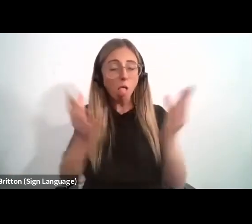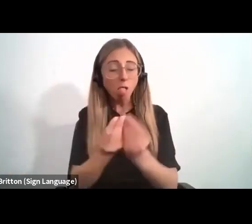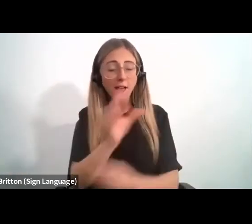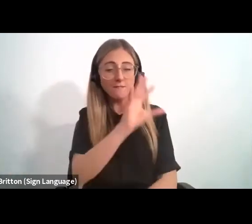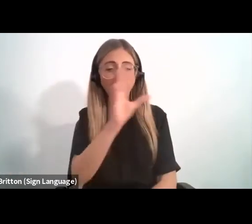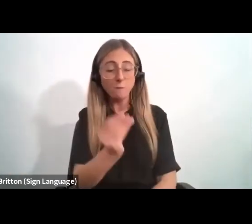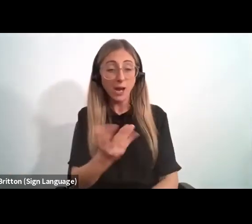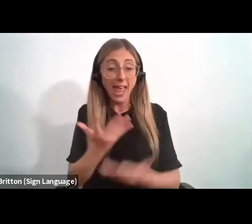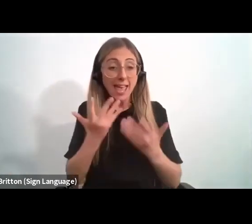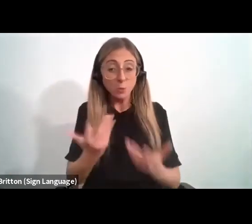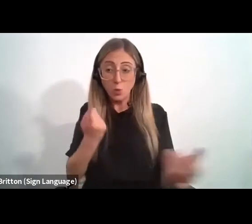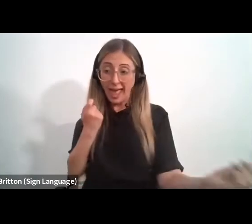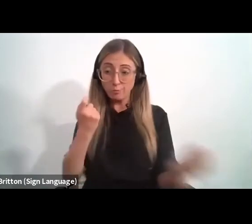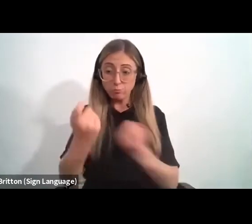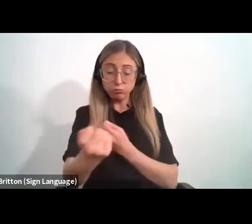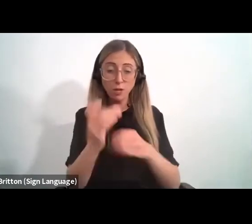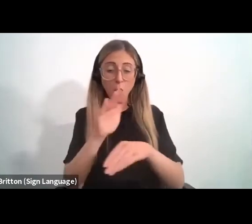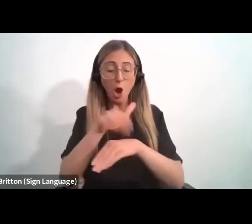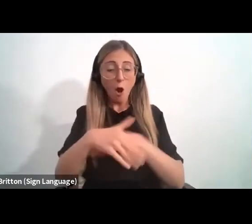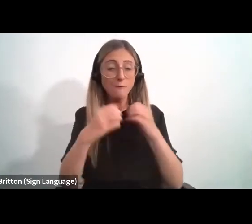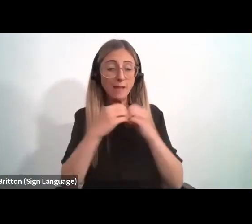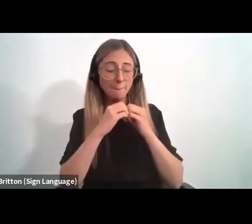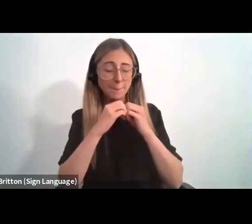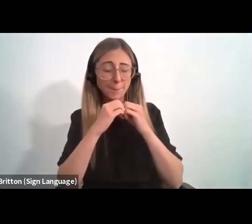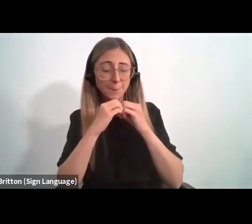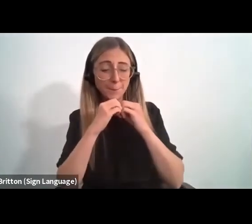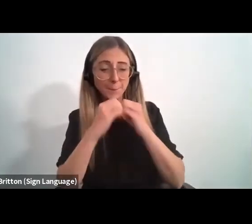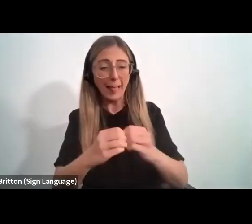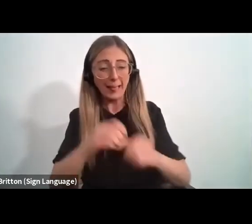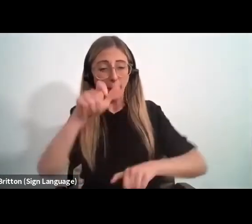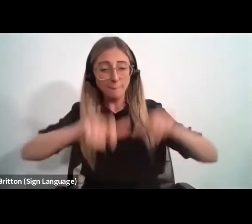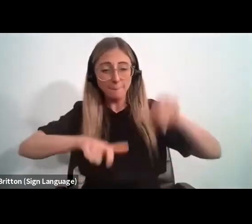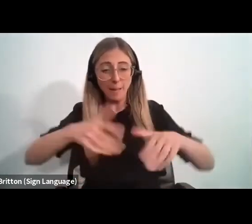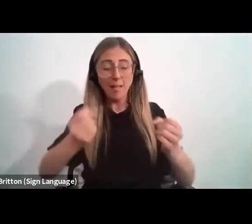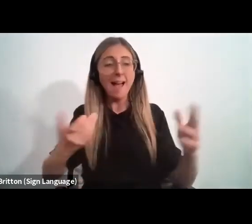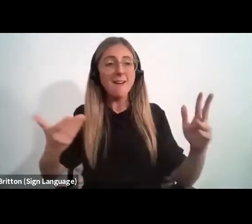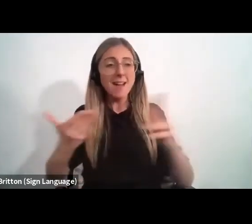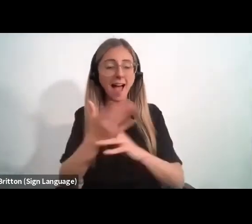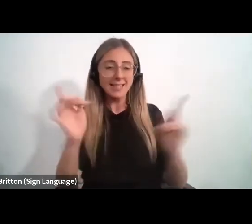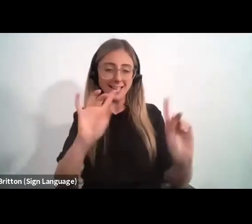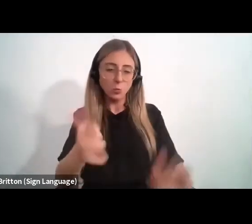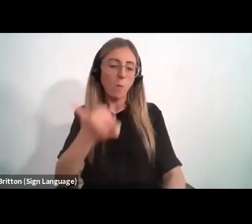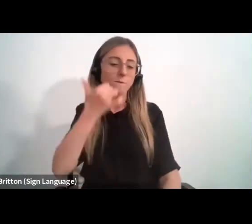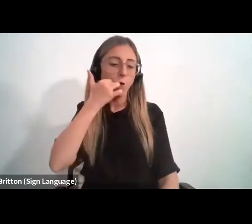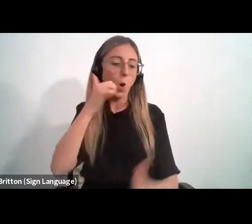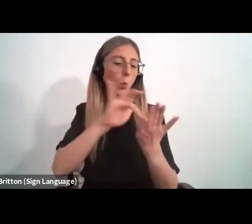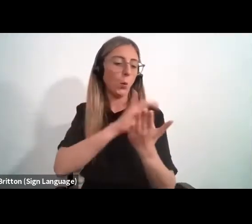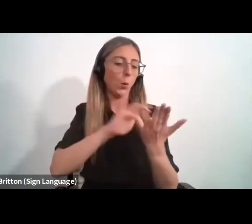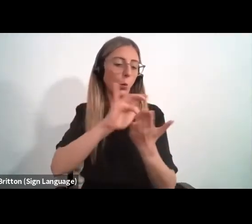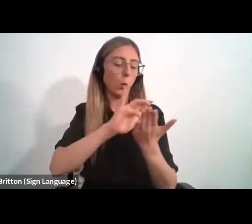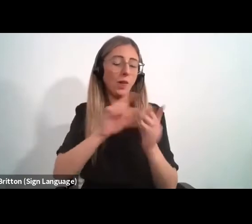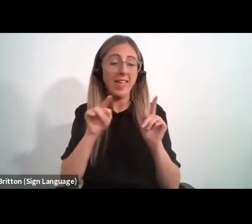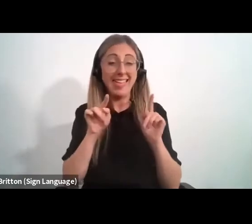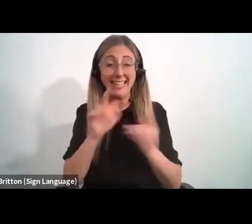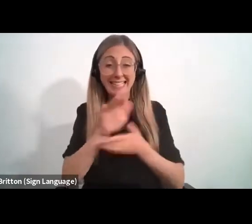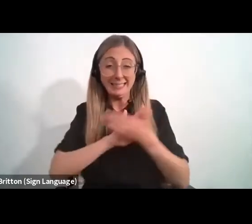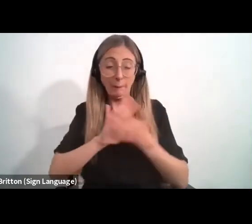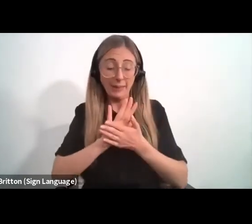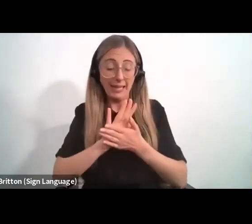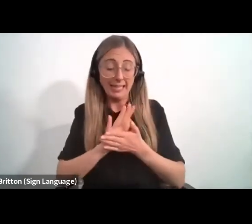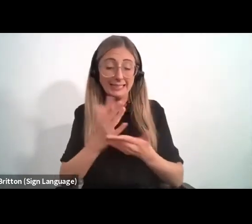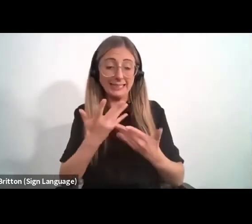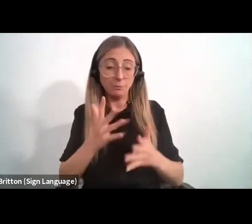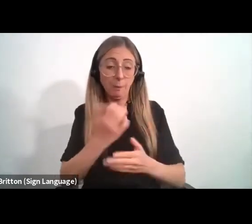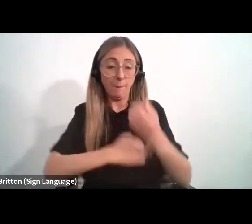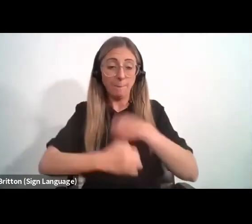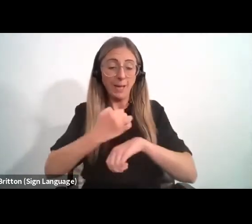over a billion of the continent's 1.4 billion people have access to mobile phones. These, in turn, have served as a